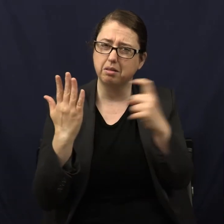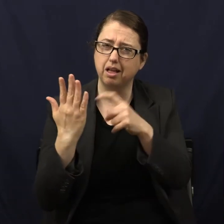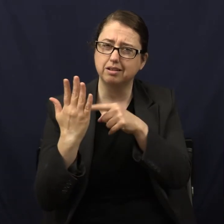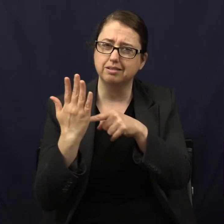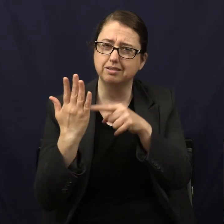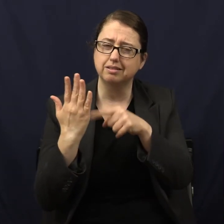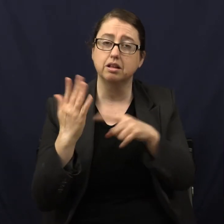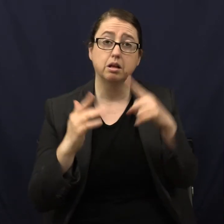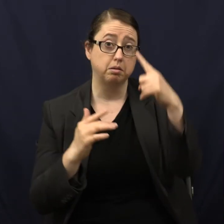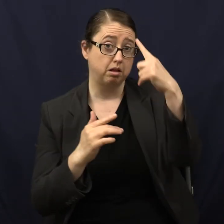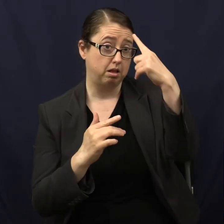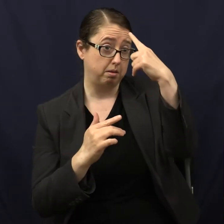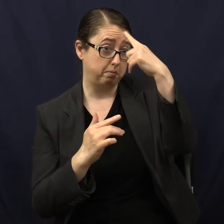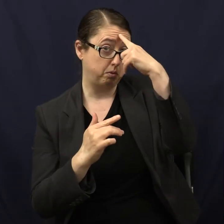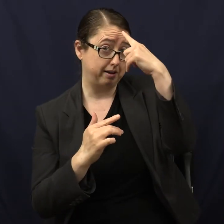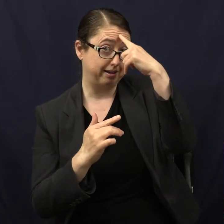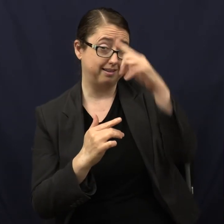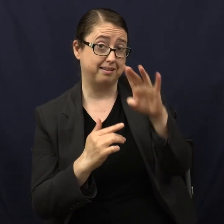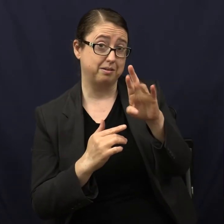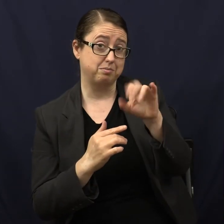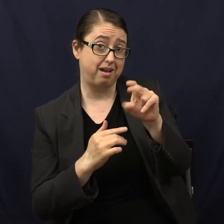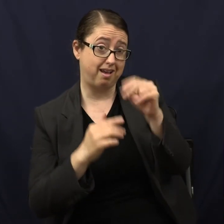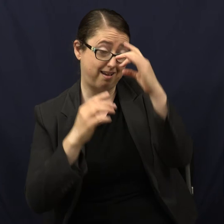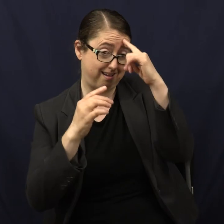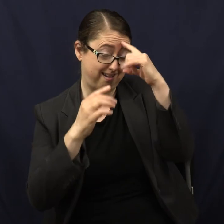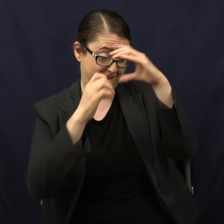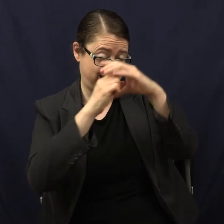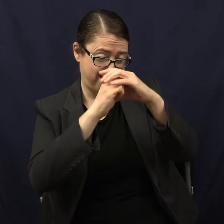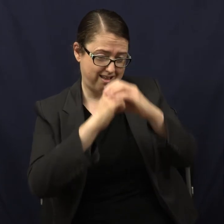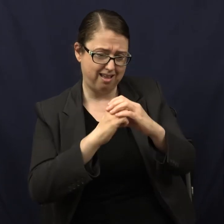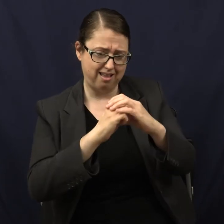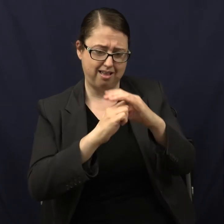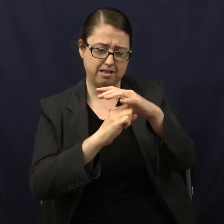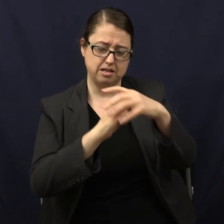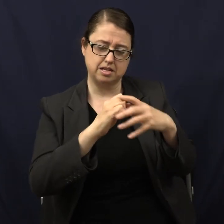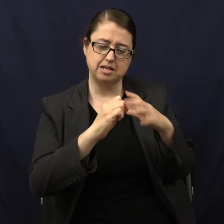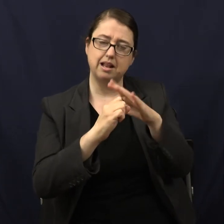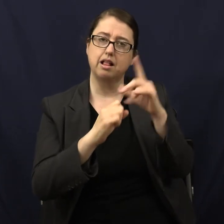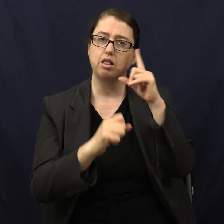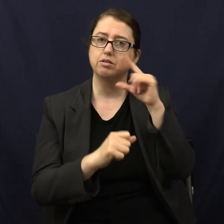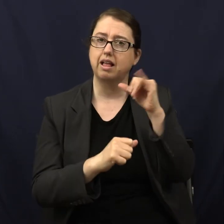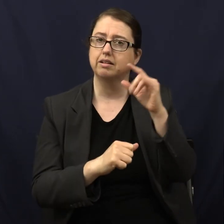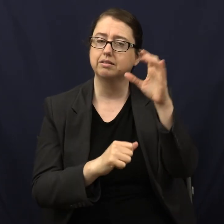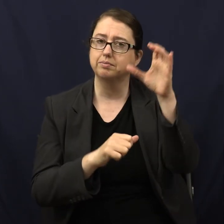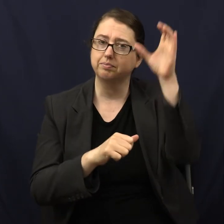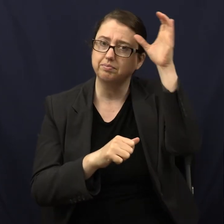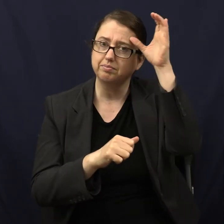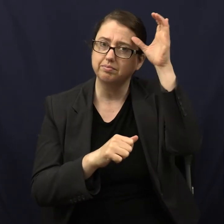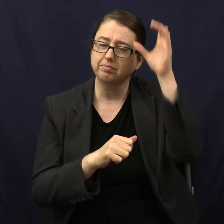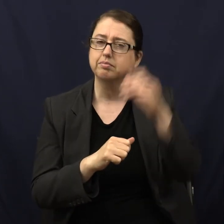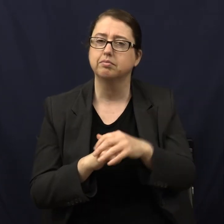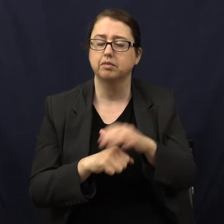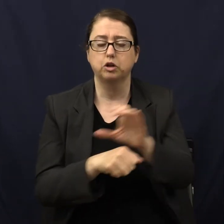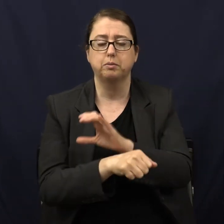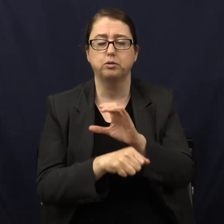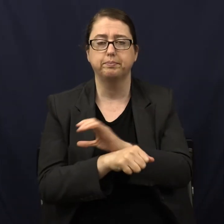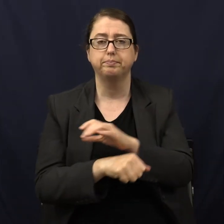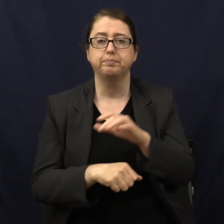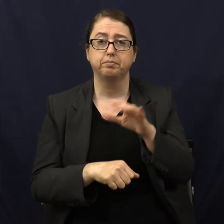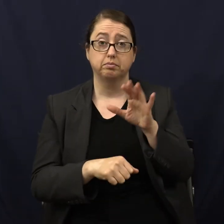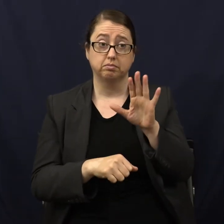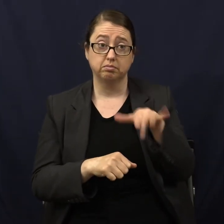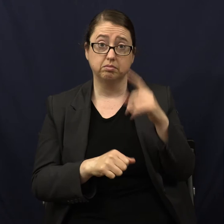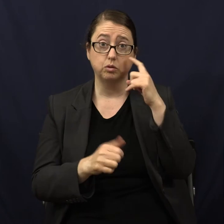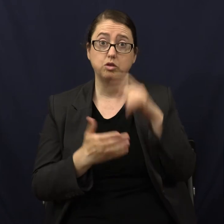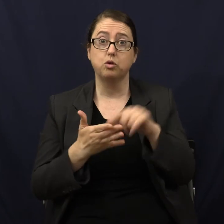and you consider it like a computer, right? Have you ever noticed you run out of room on your phone? Does anyone ever run out of